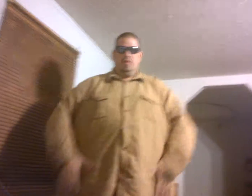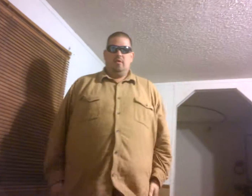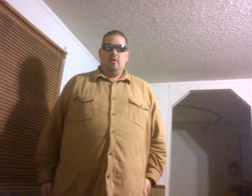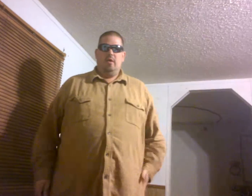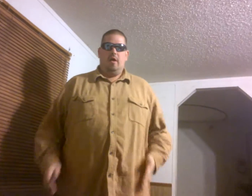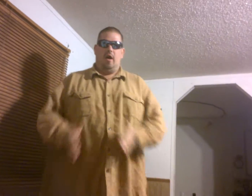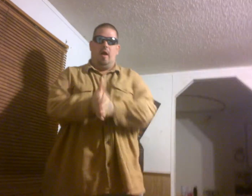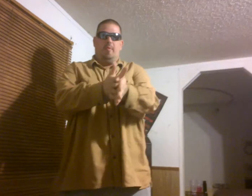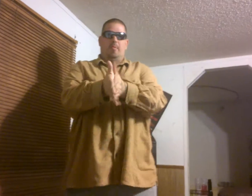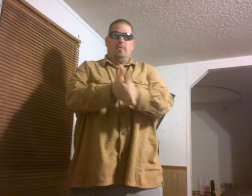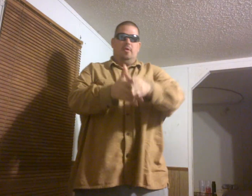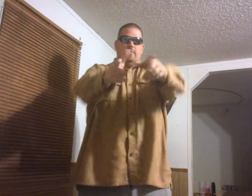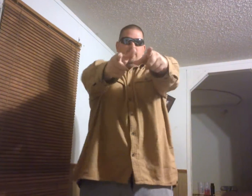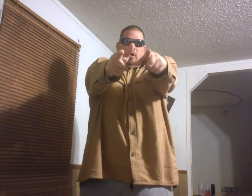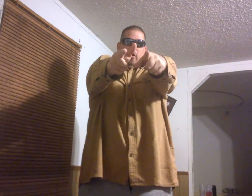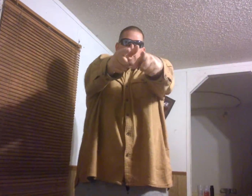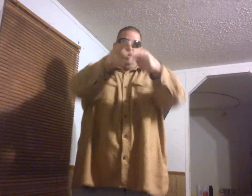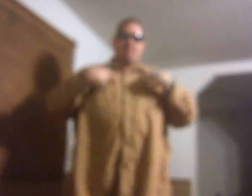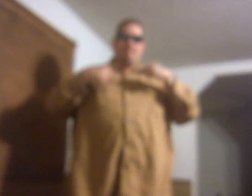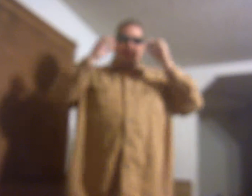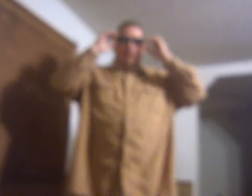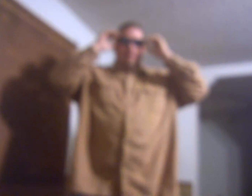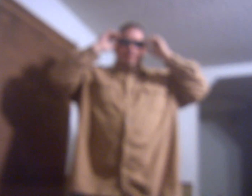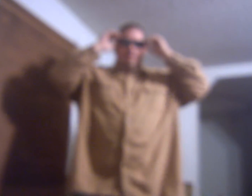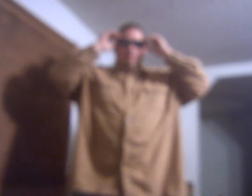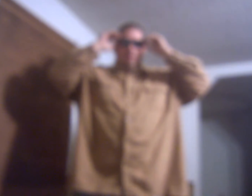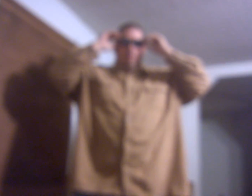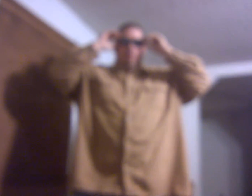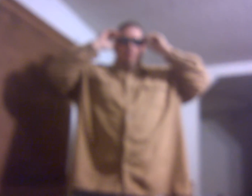yeah all right people's y'all and i'll go distance by now this is the one and only